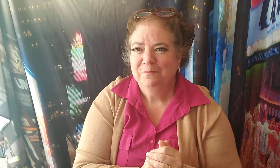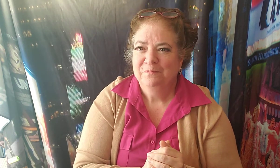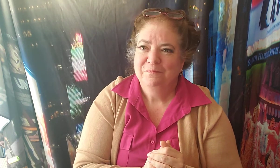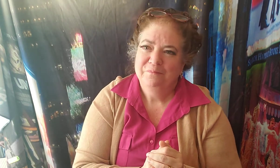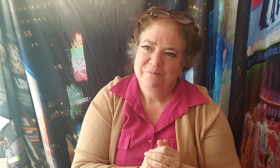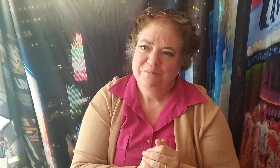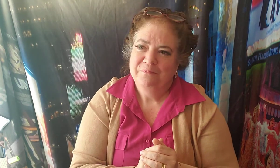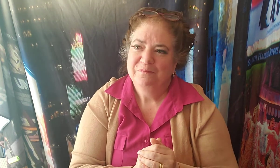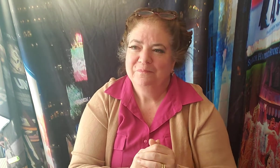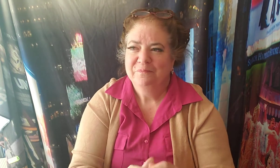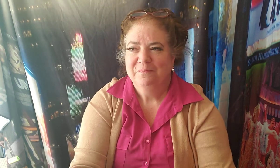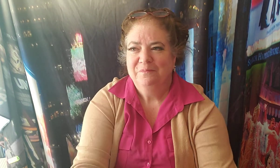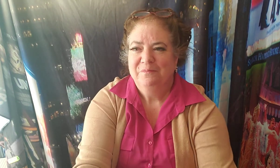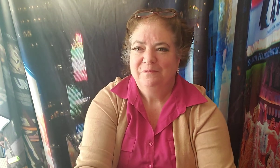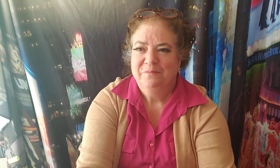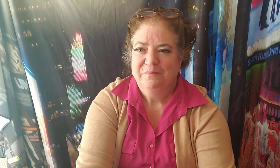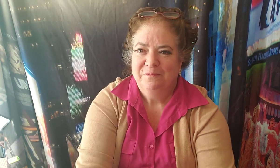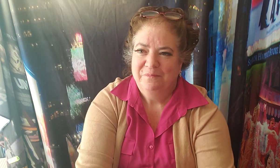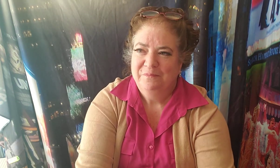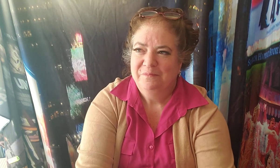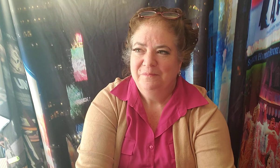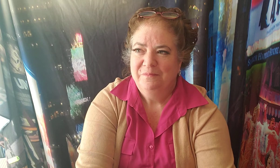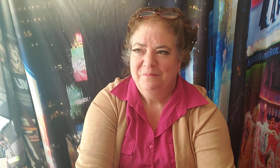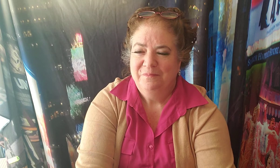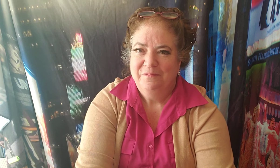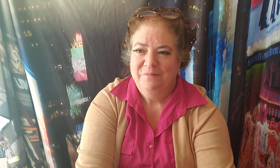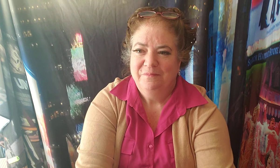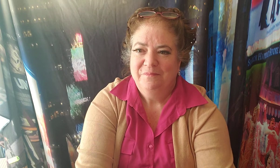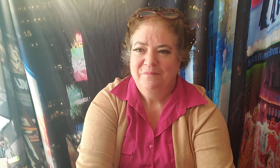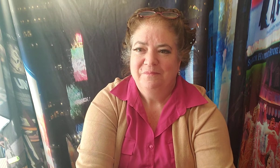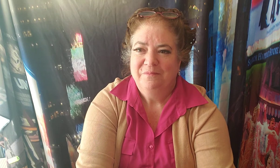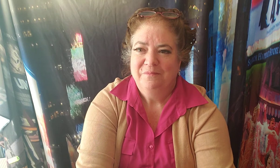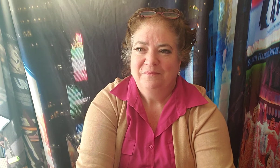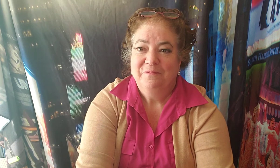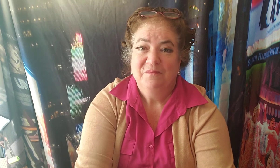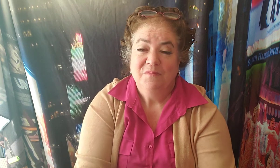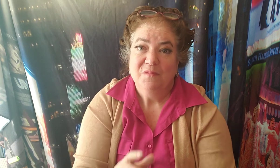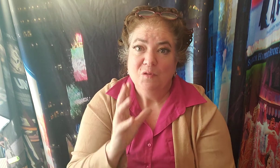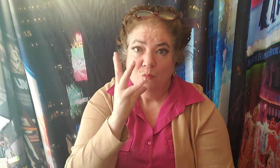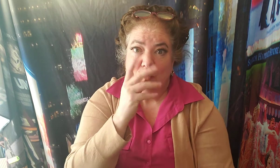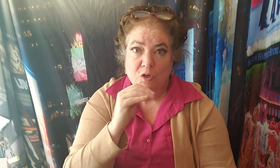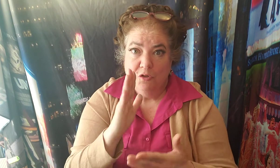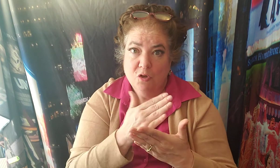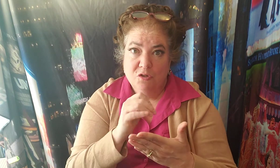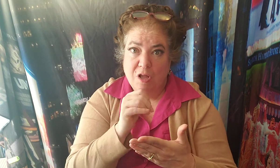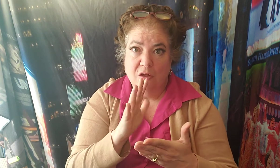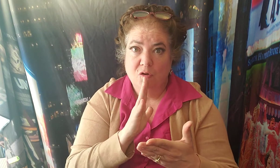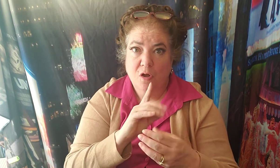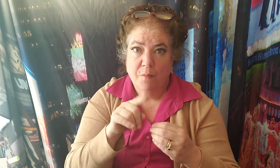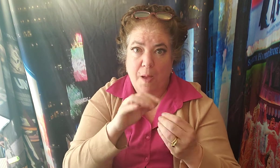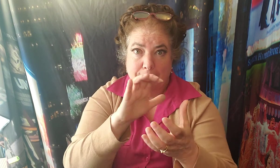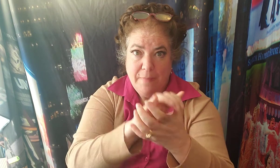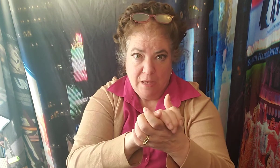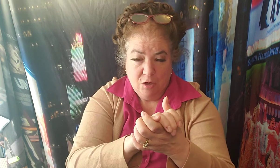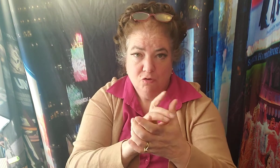Pretty song, but he's not talking about marriage He's talking more about